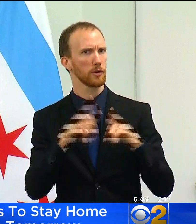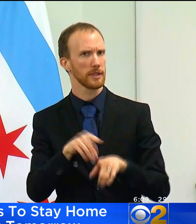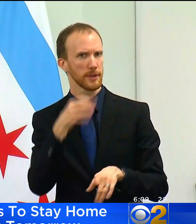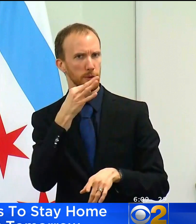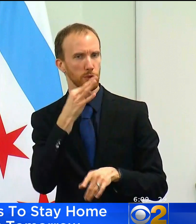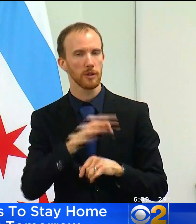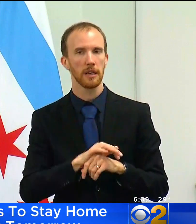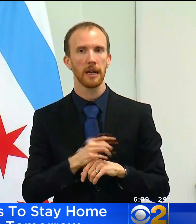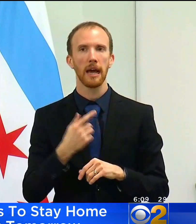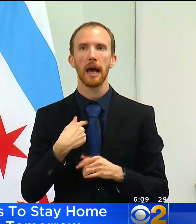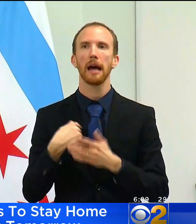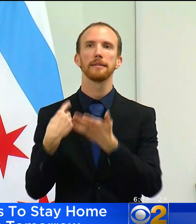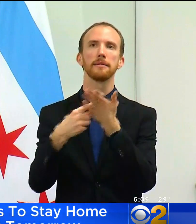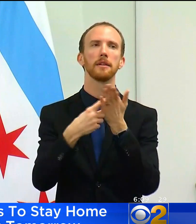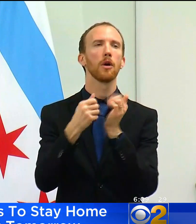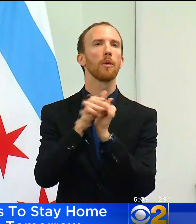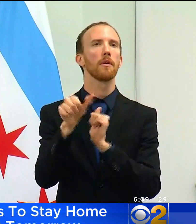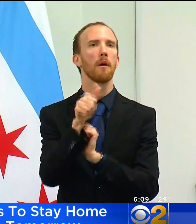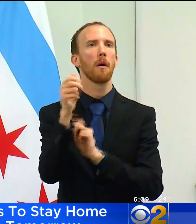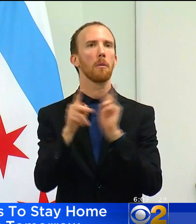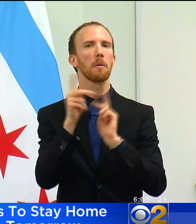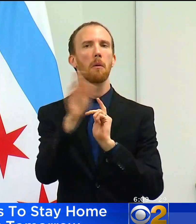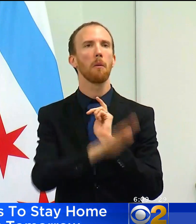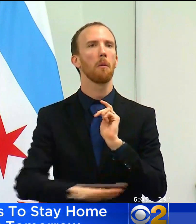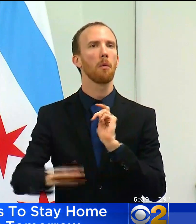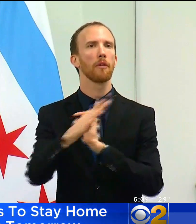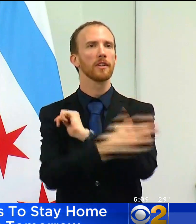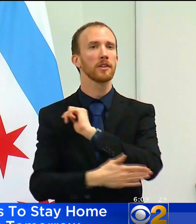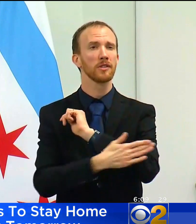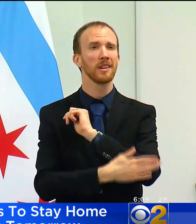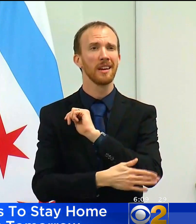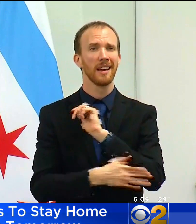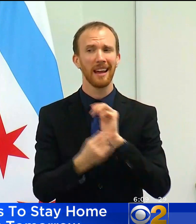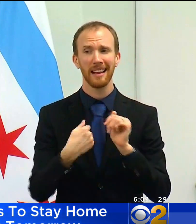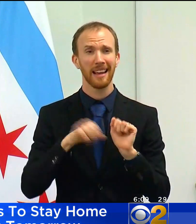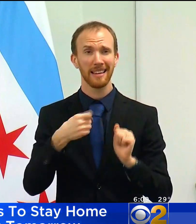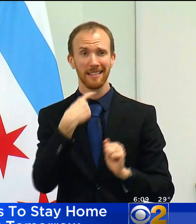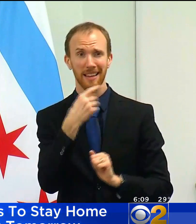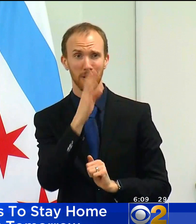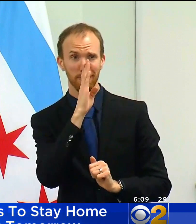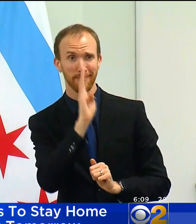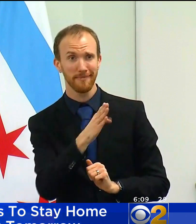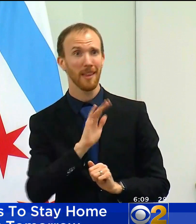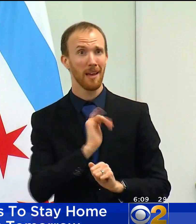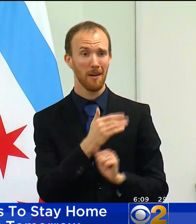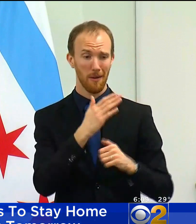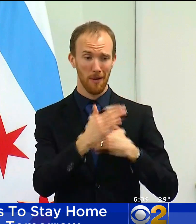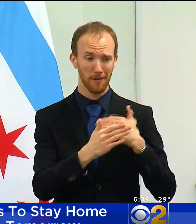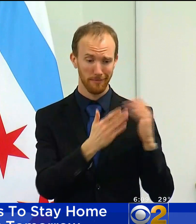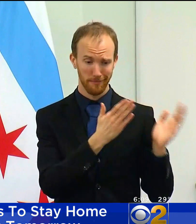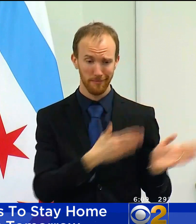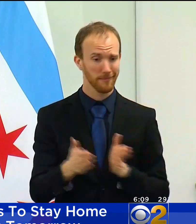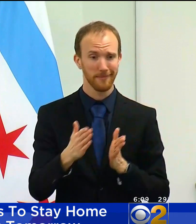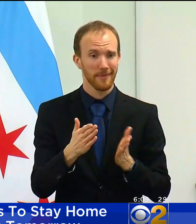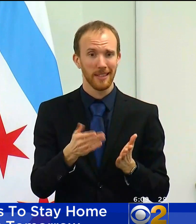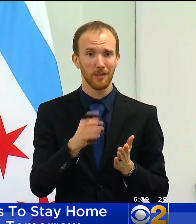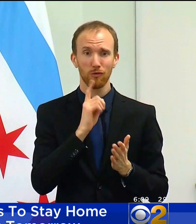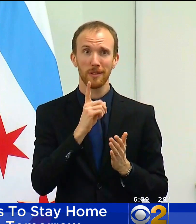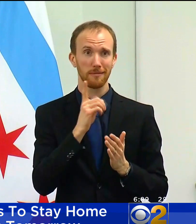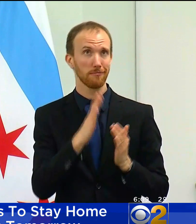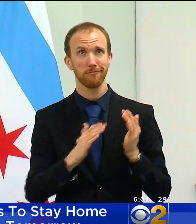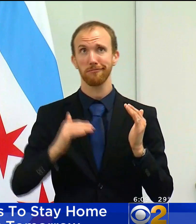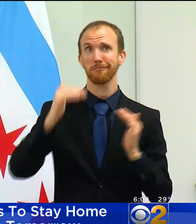leaders across the country and I can honestly say that our plan goes above and beyond many of the health and safety aspects that I've seen.